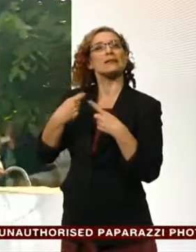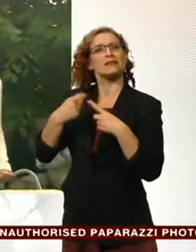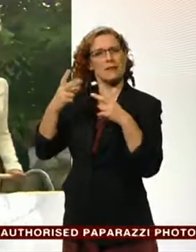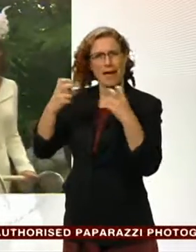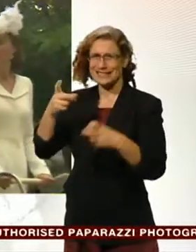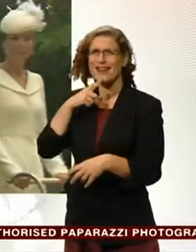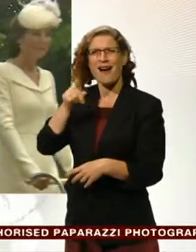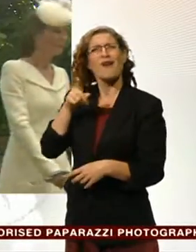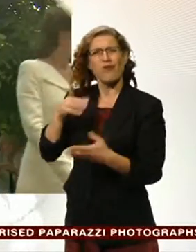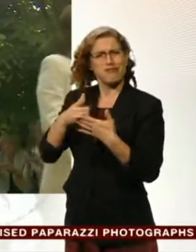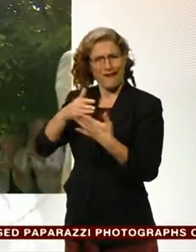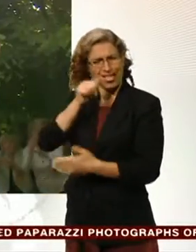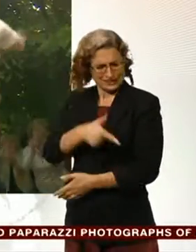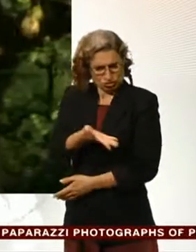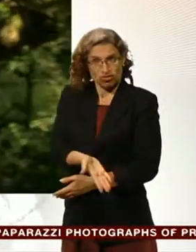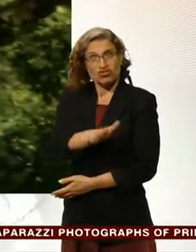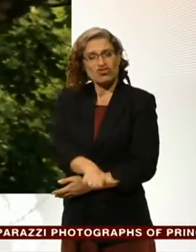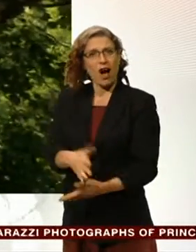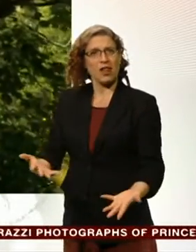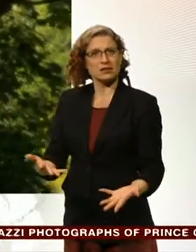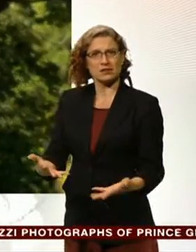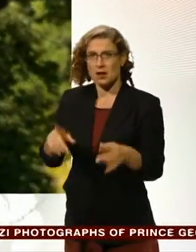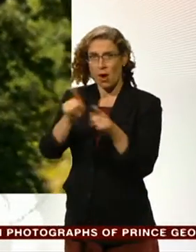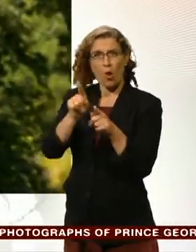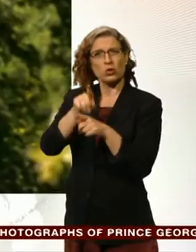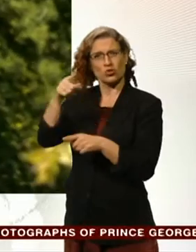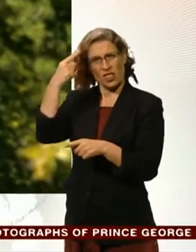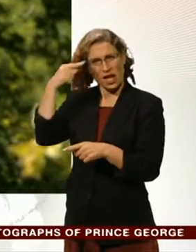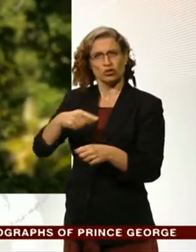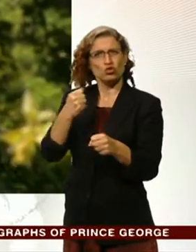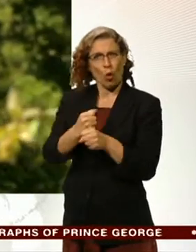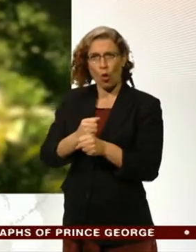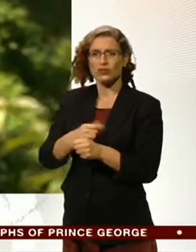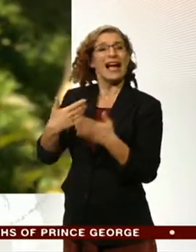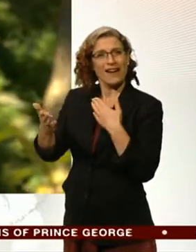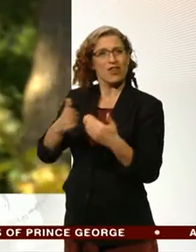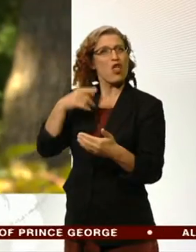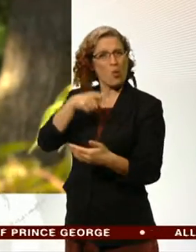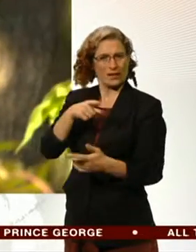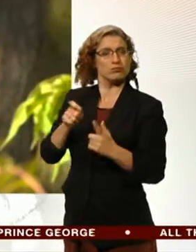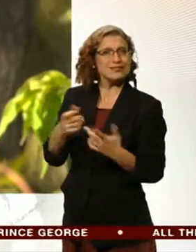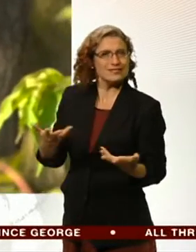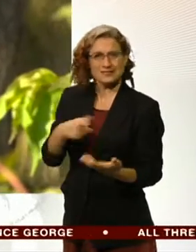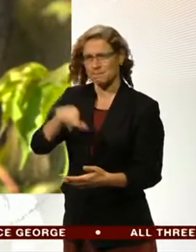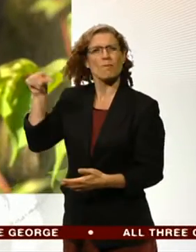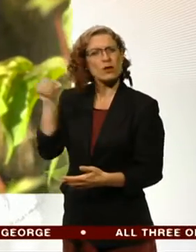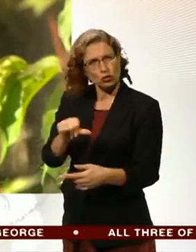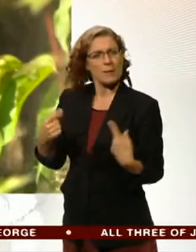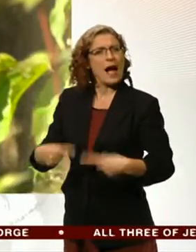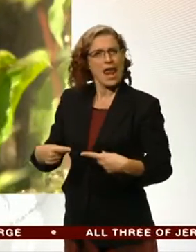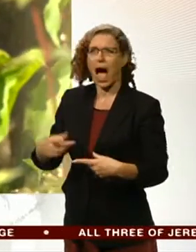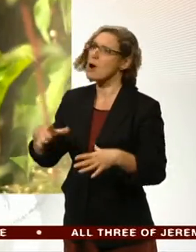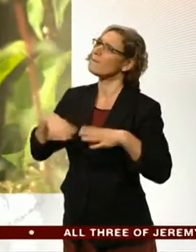child and compromising what even someone in George's position should be entitled to, a childhood without constant